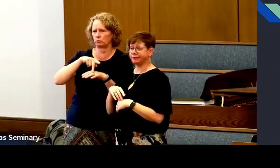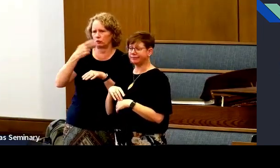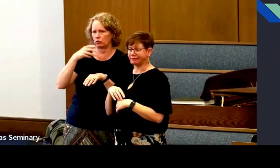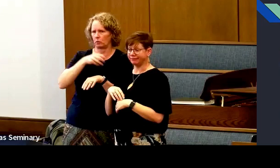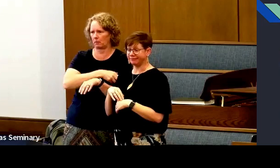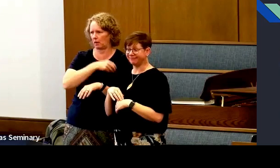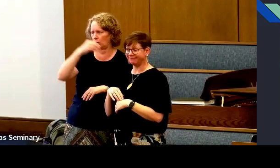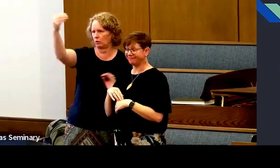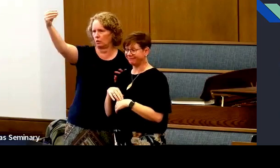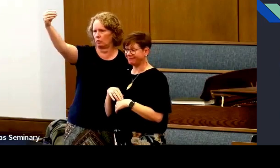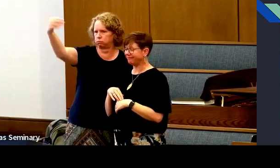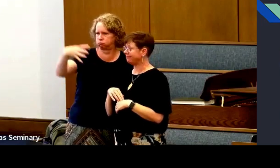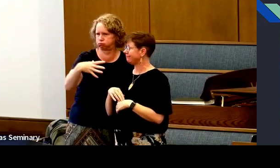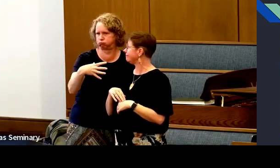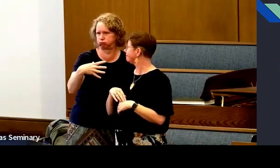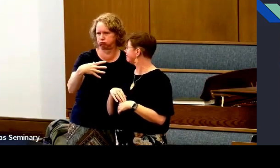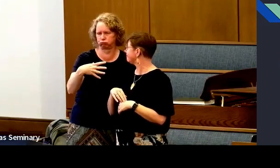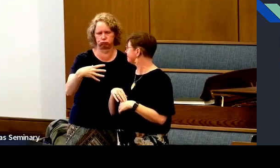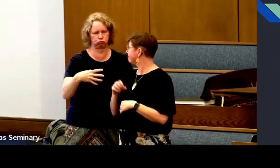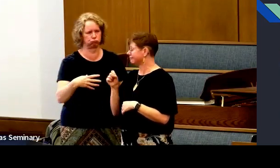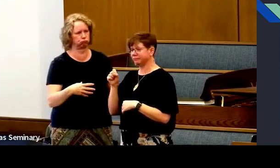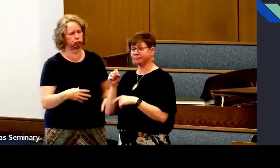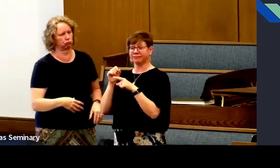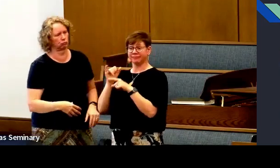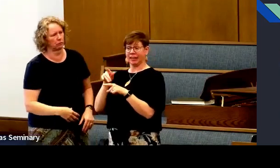The sun is likened unto God's power.